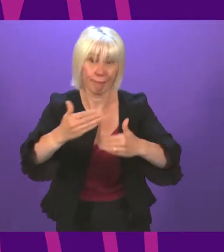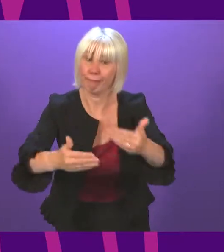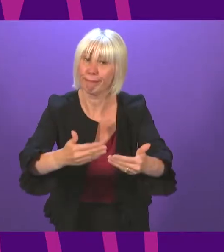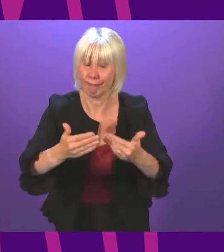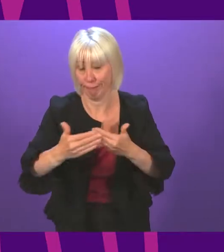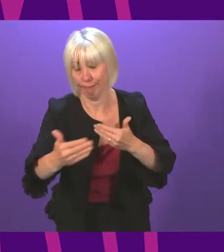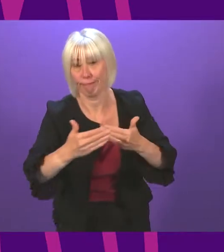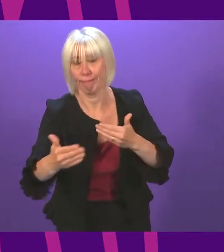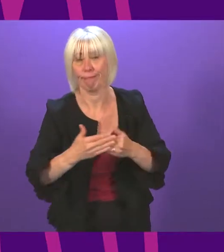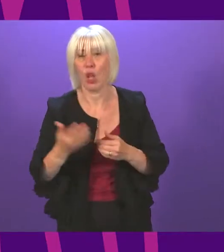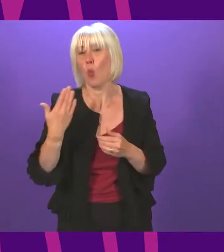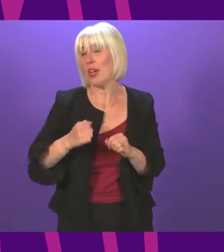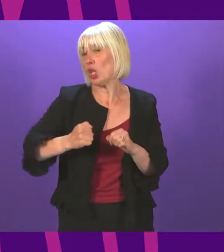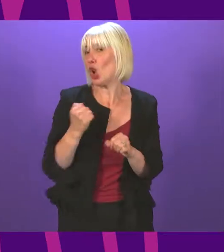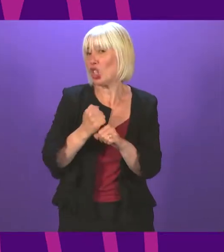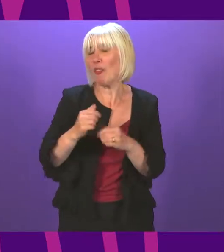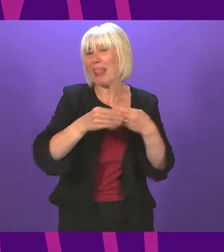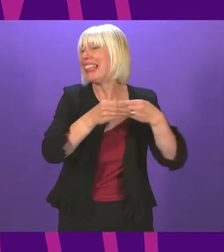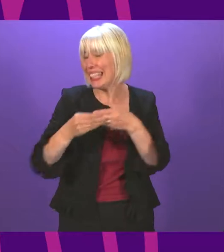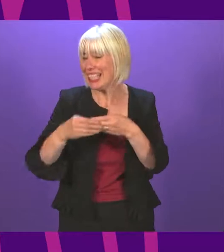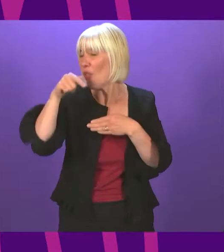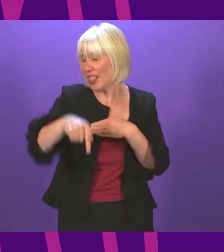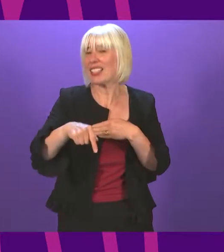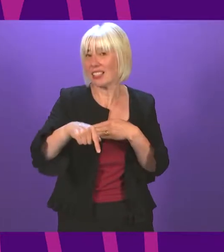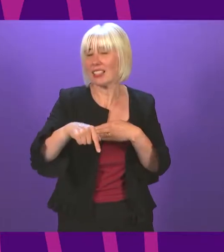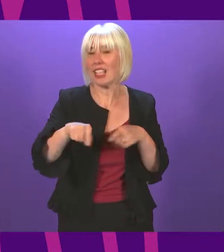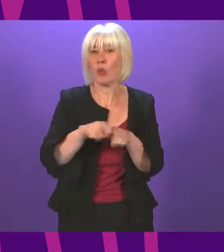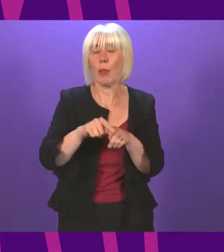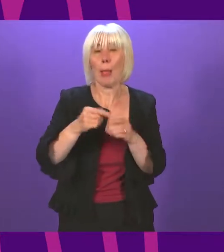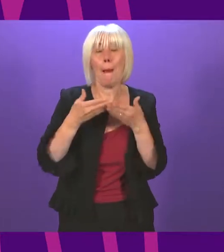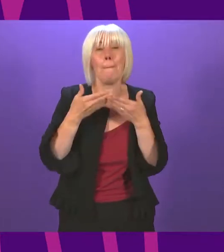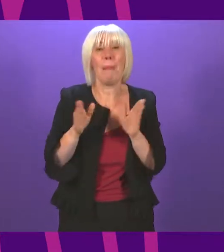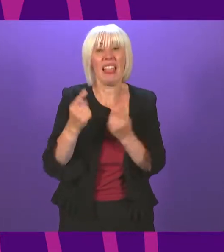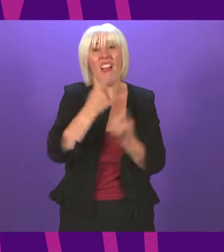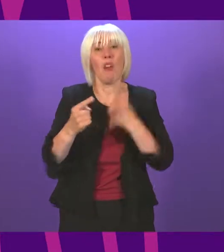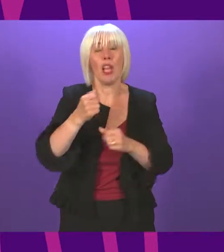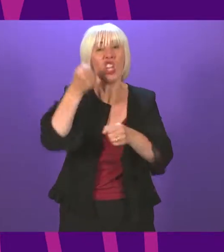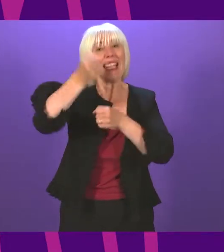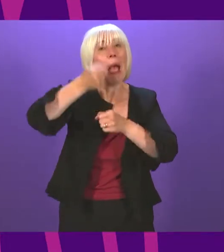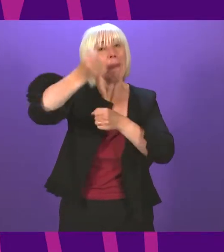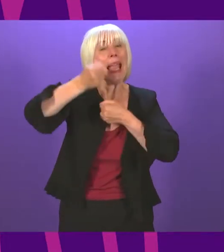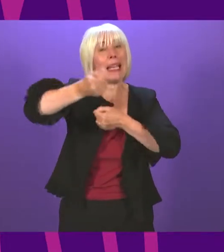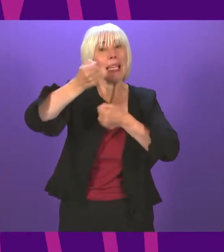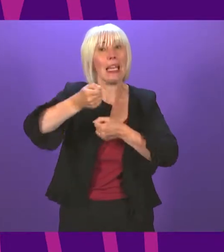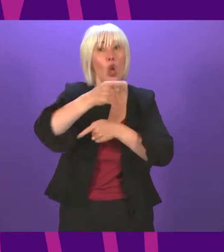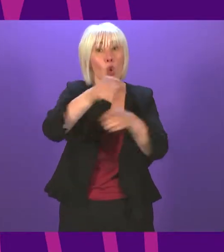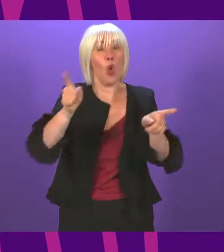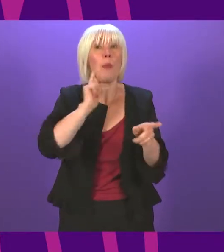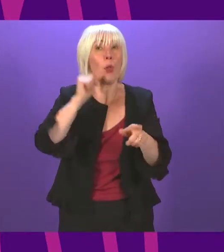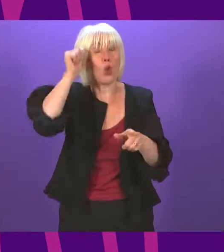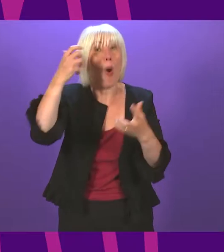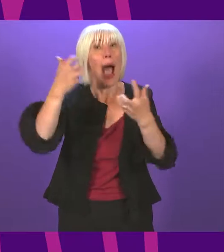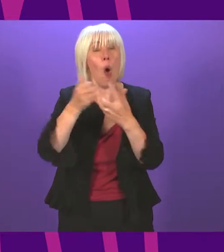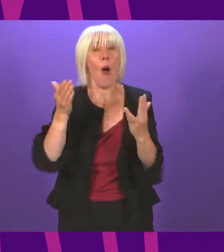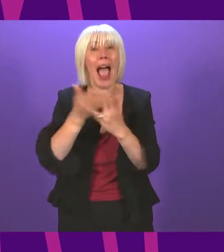We need to see leadership from the Government on this issue and a public information campaign that clearly sets out how people can expect to access health